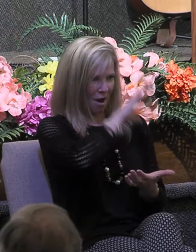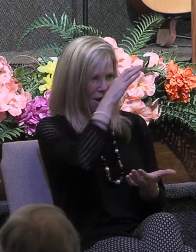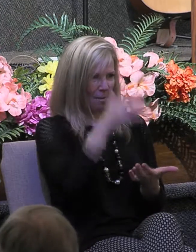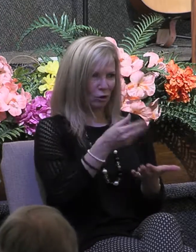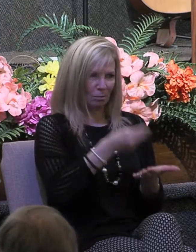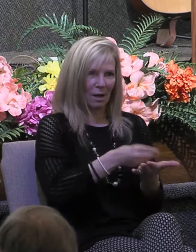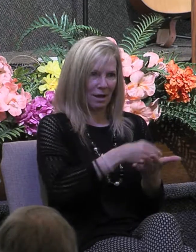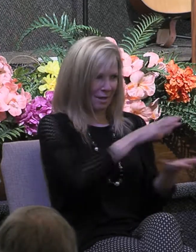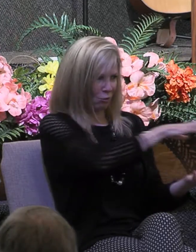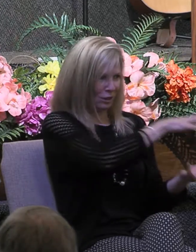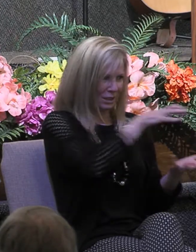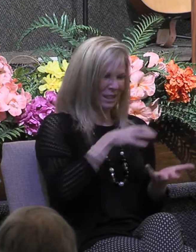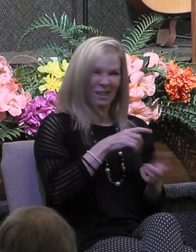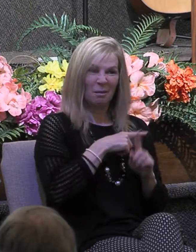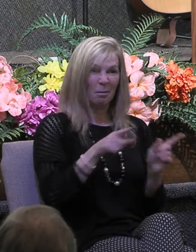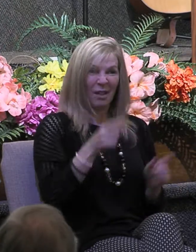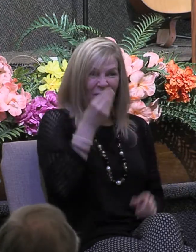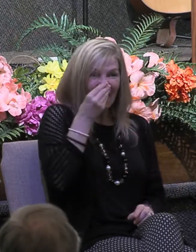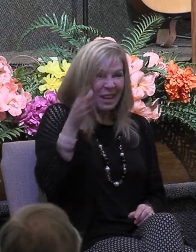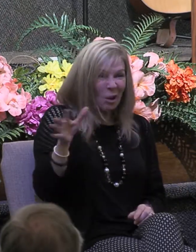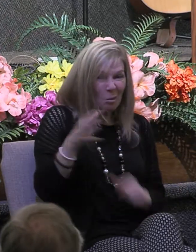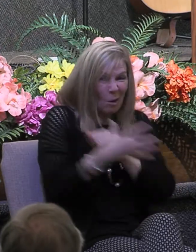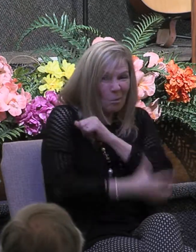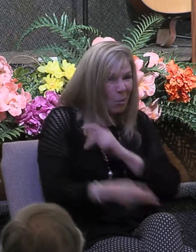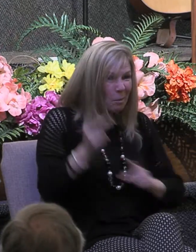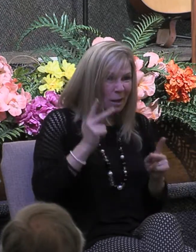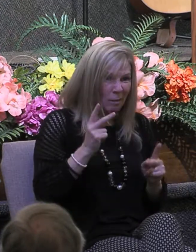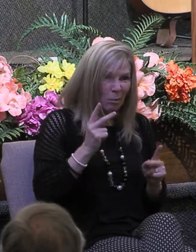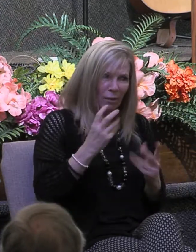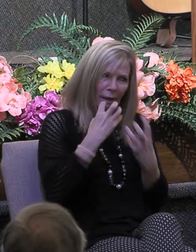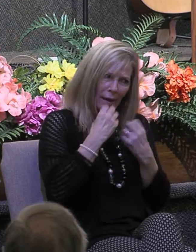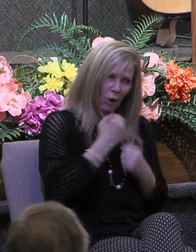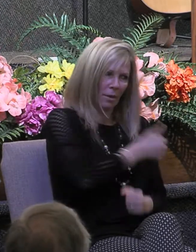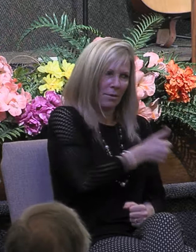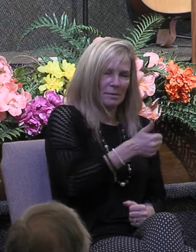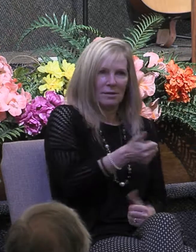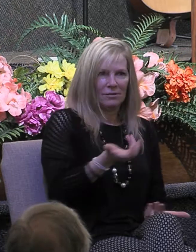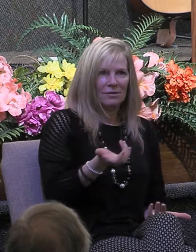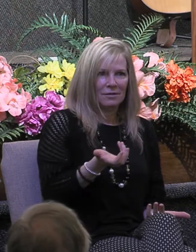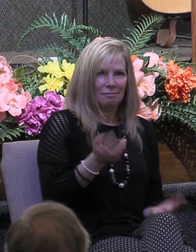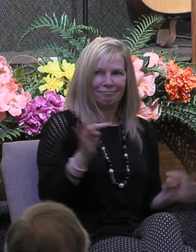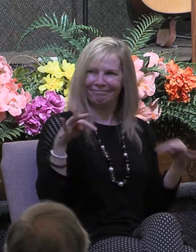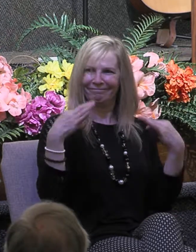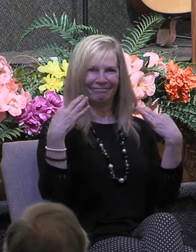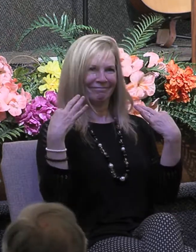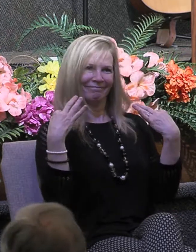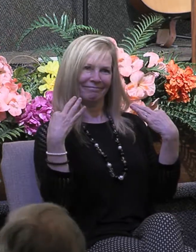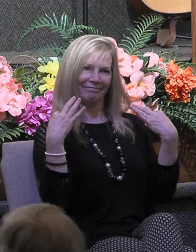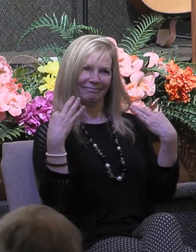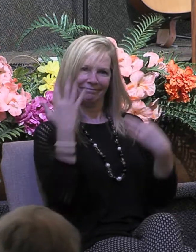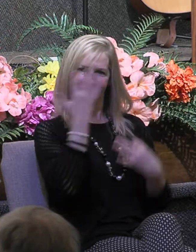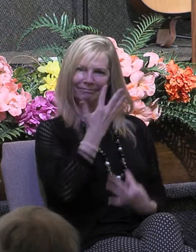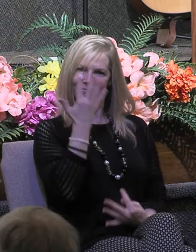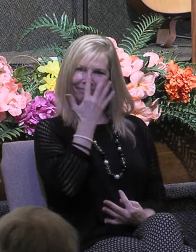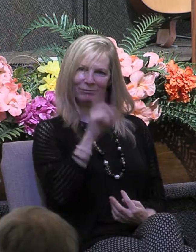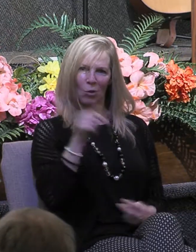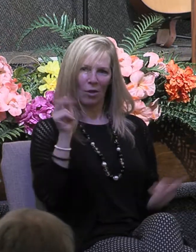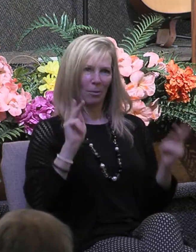their property but they didn't care about the poor they cared only about themselves how they appear to others now in